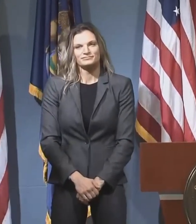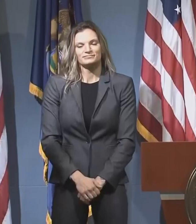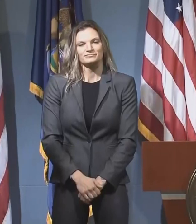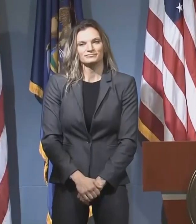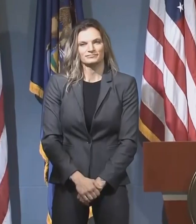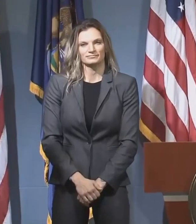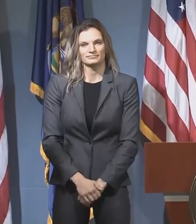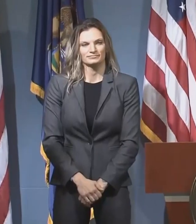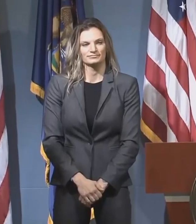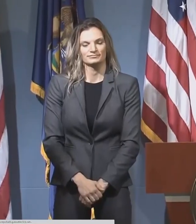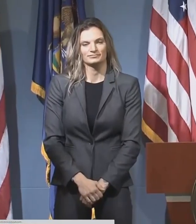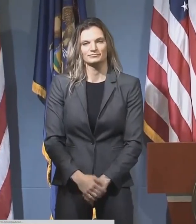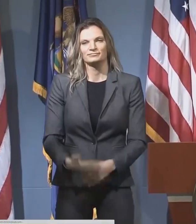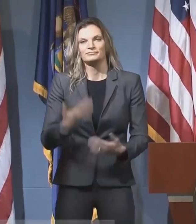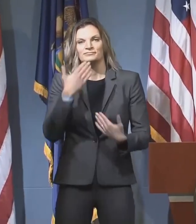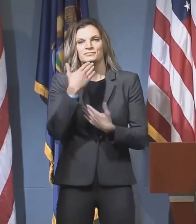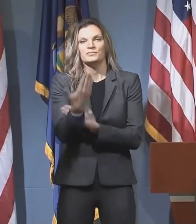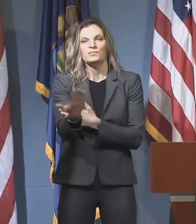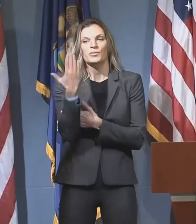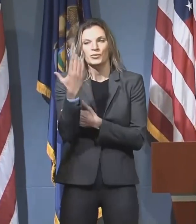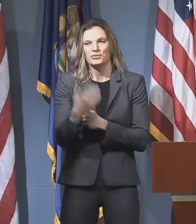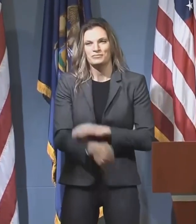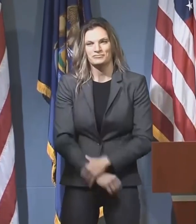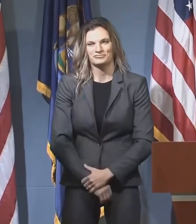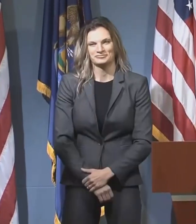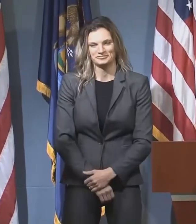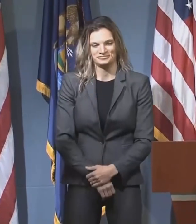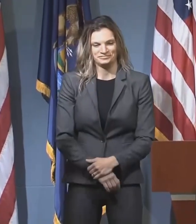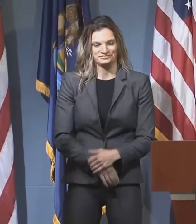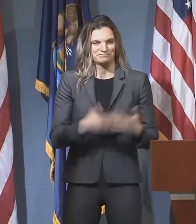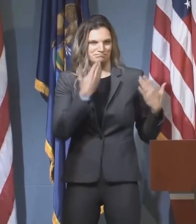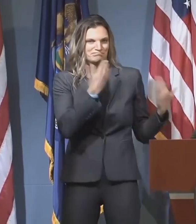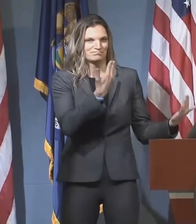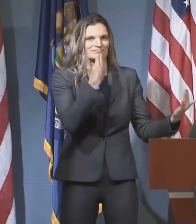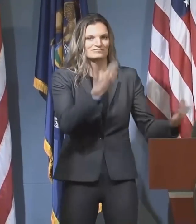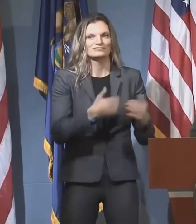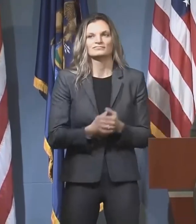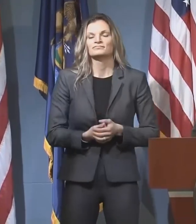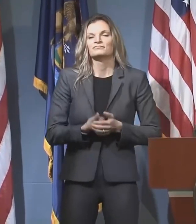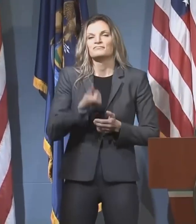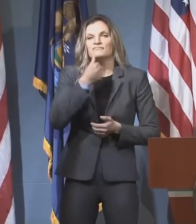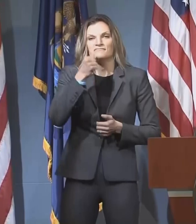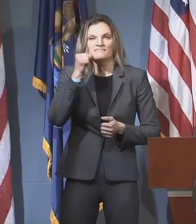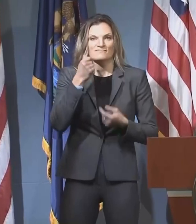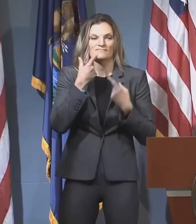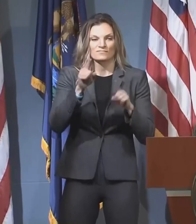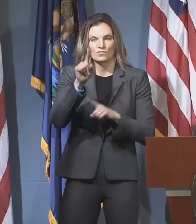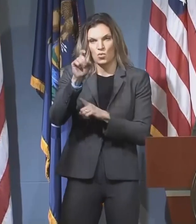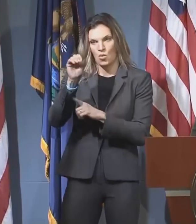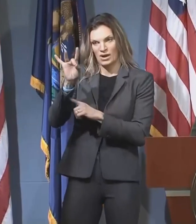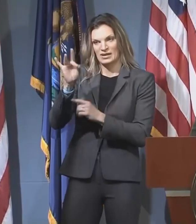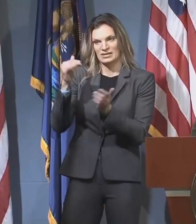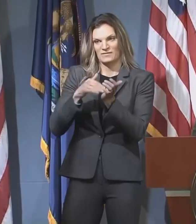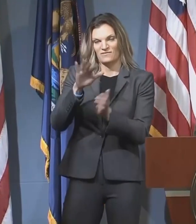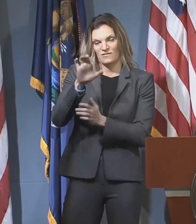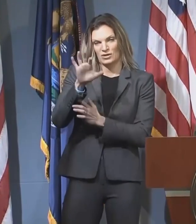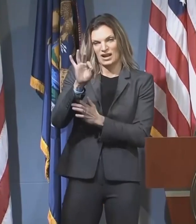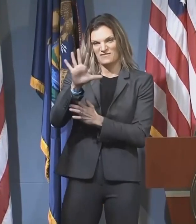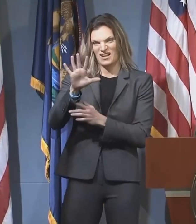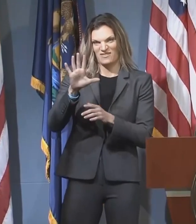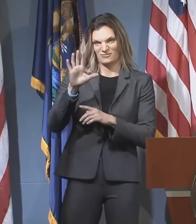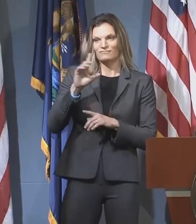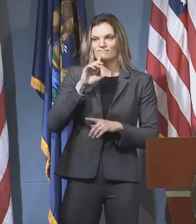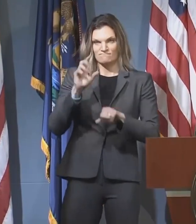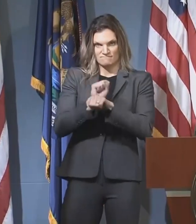Good morning. Thank you, Governor and Lieutenant Governor. So, yesterday we announced 108,595